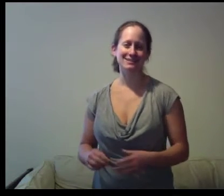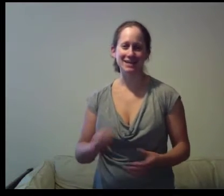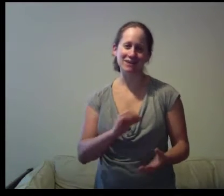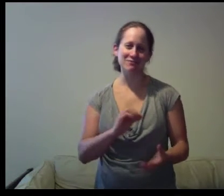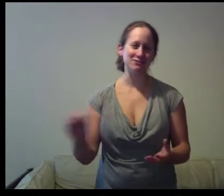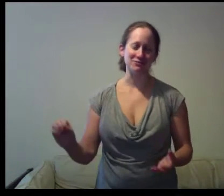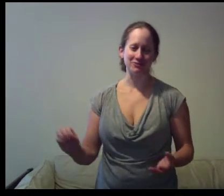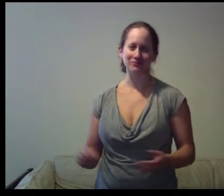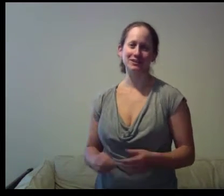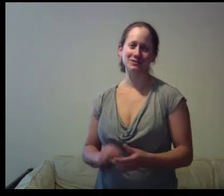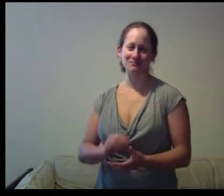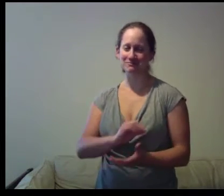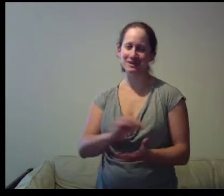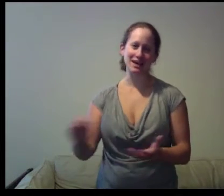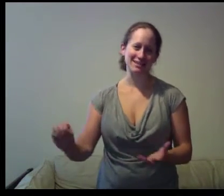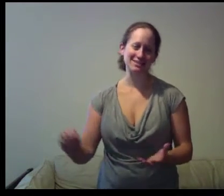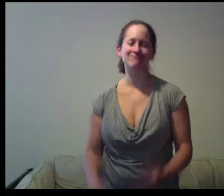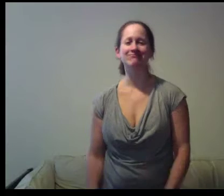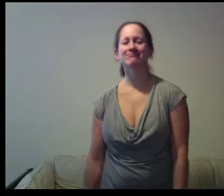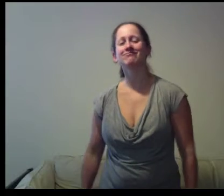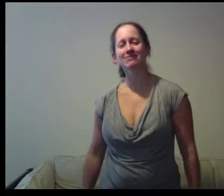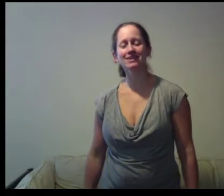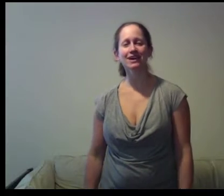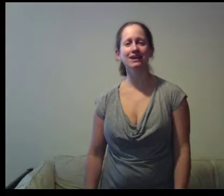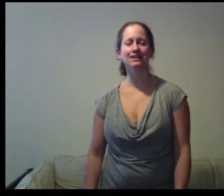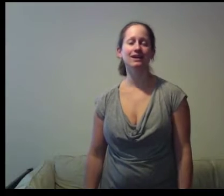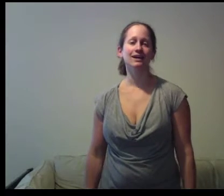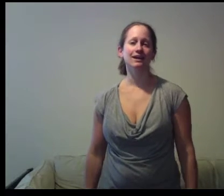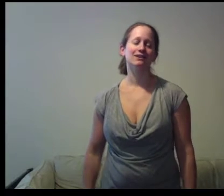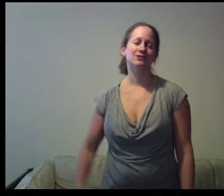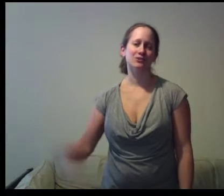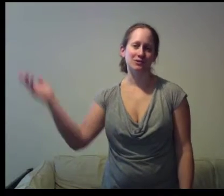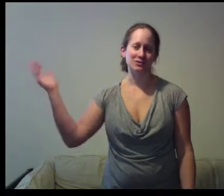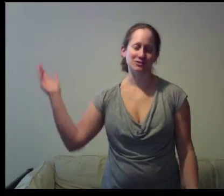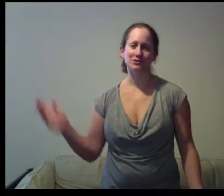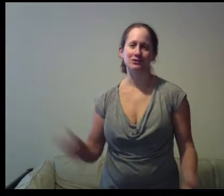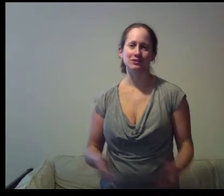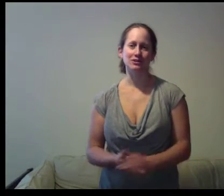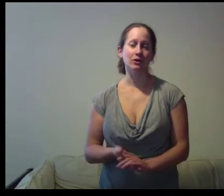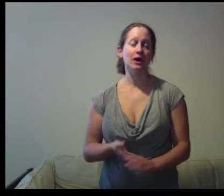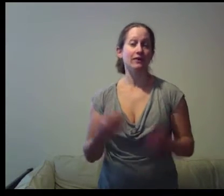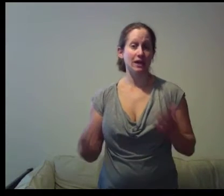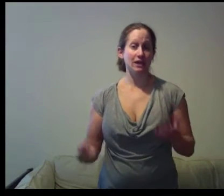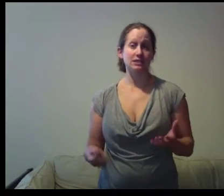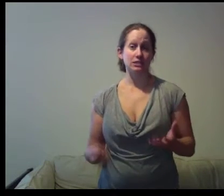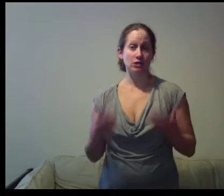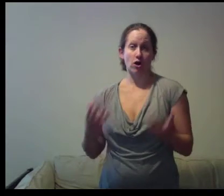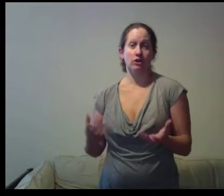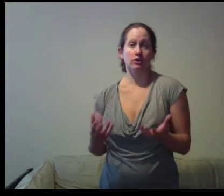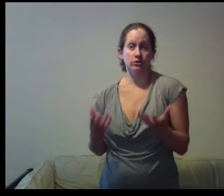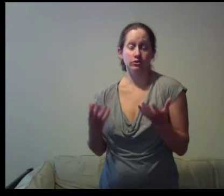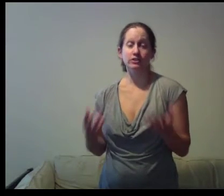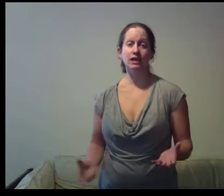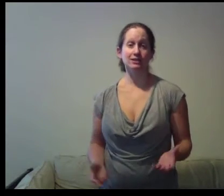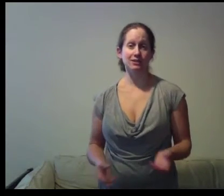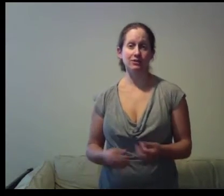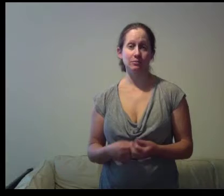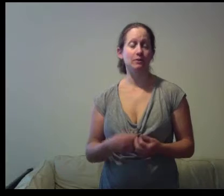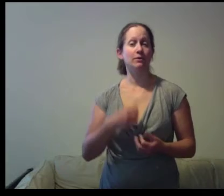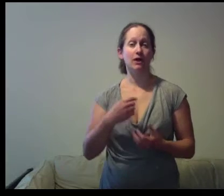say F you you know BS and then jokers are jokers you know and the aces are your sales they're the people that